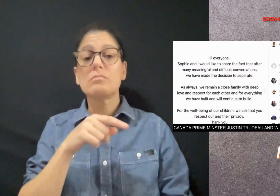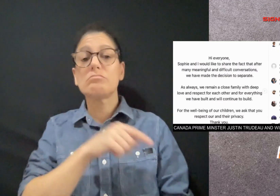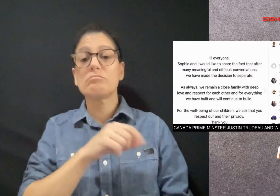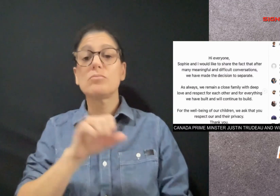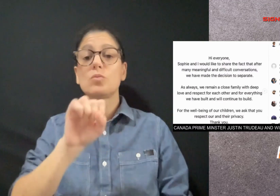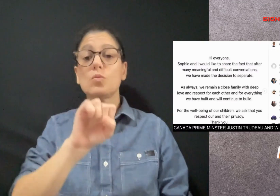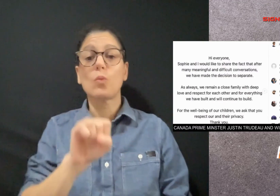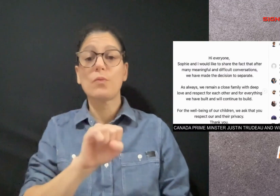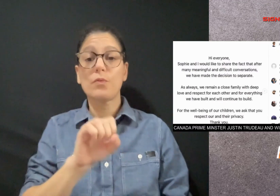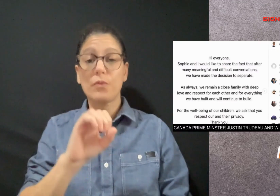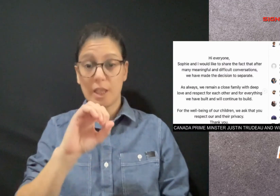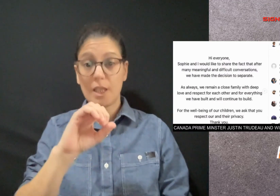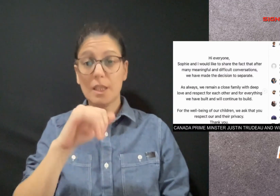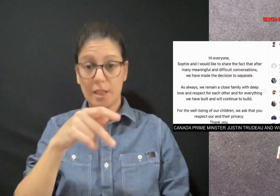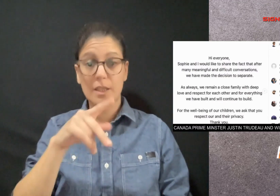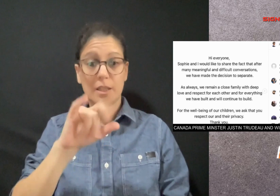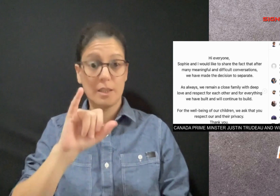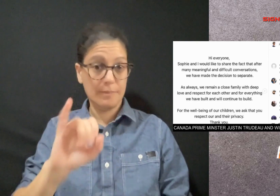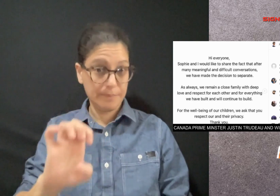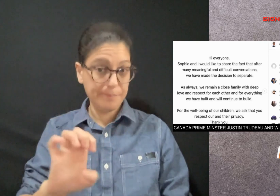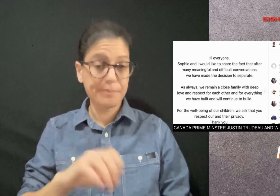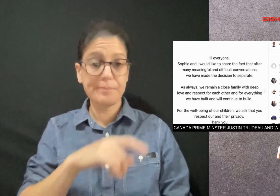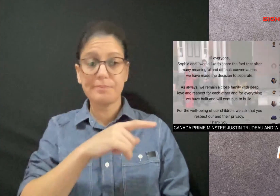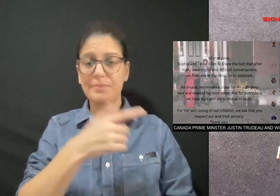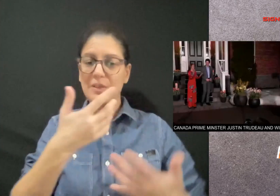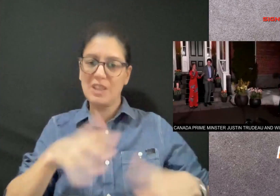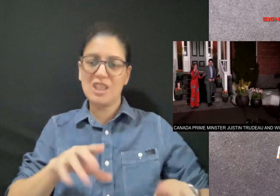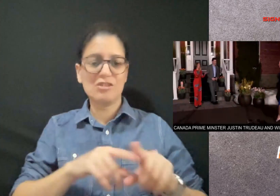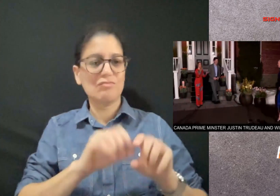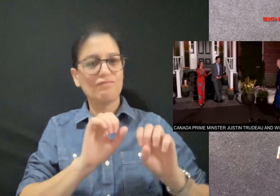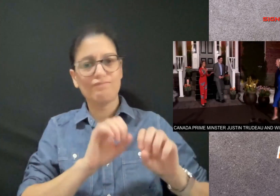officials say Sophie has already moved out of their home